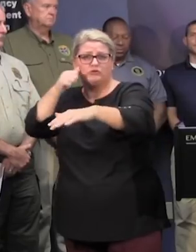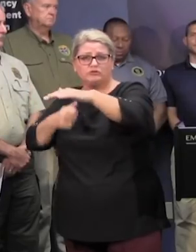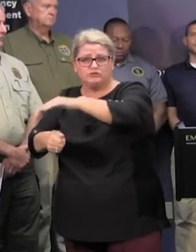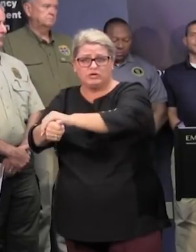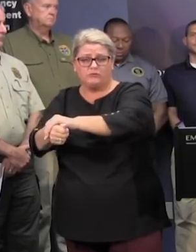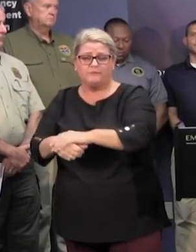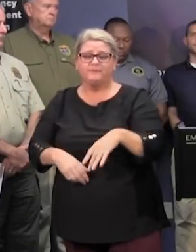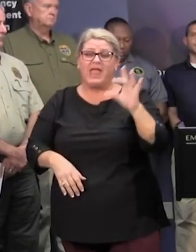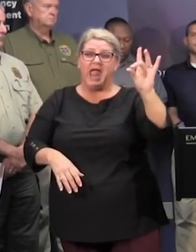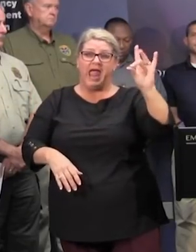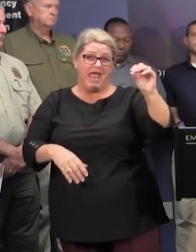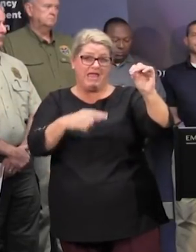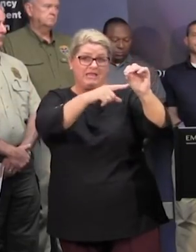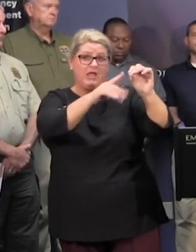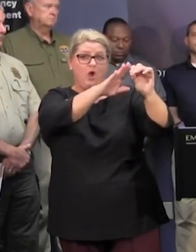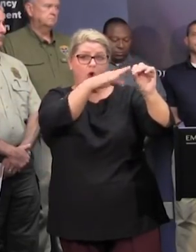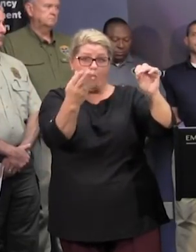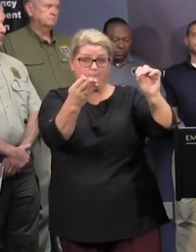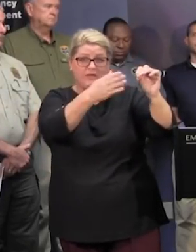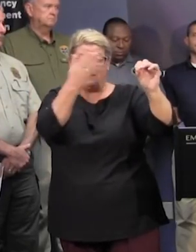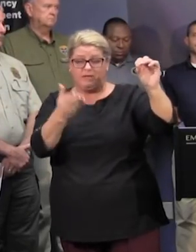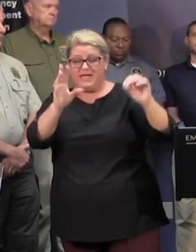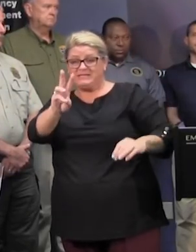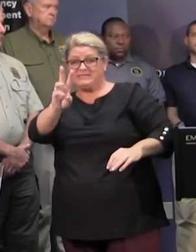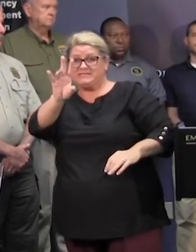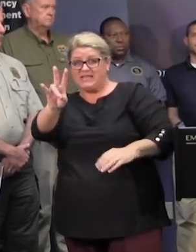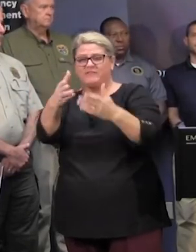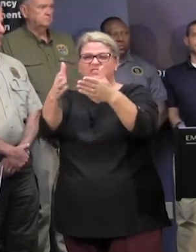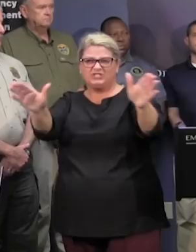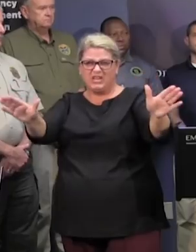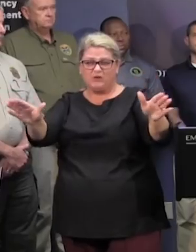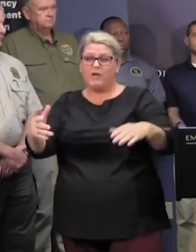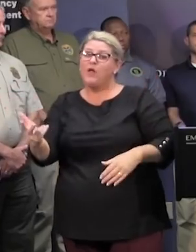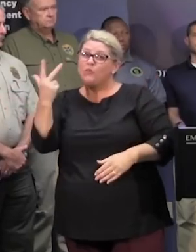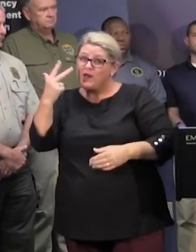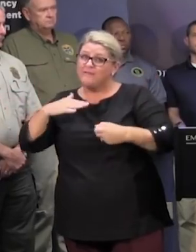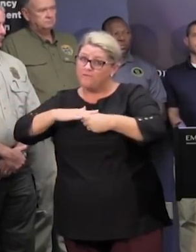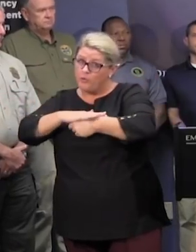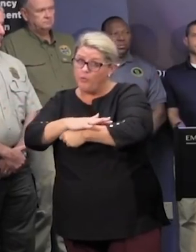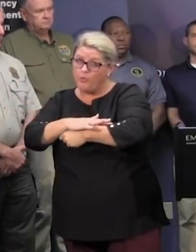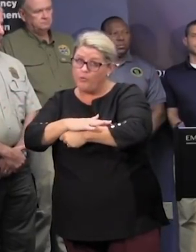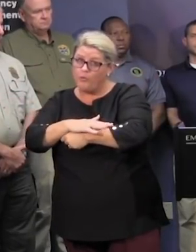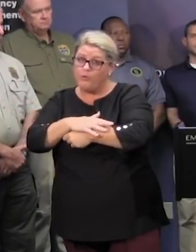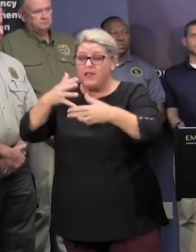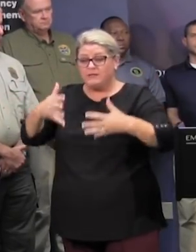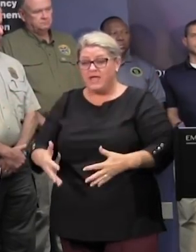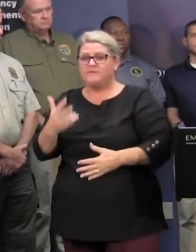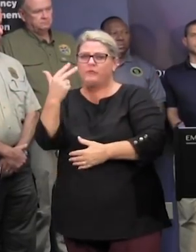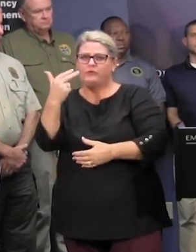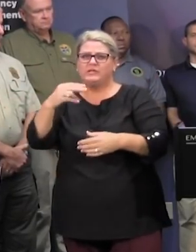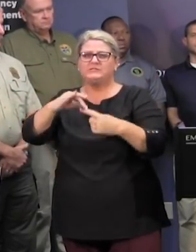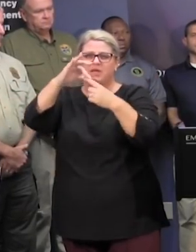that are open 67 are general population and three of those are full 13 are special medical